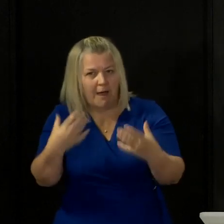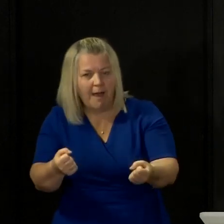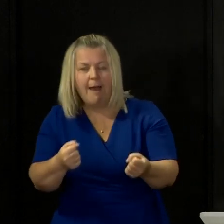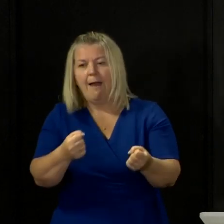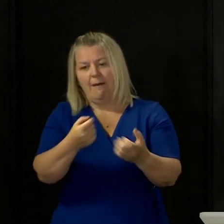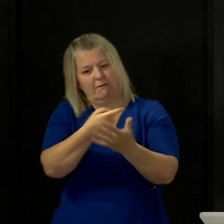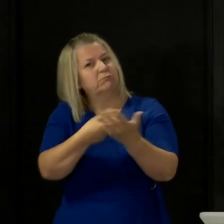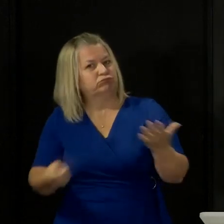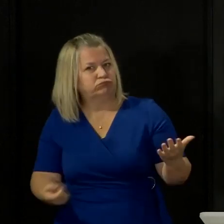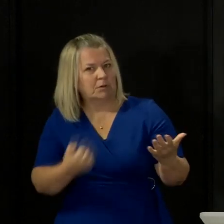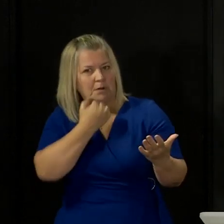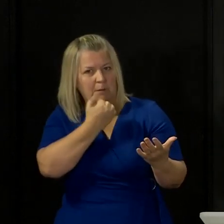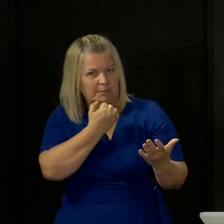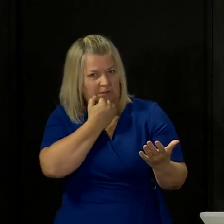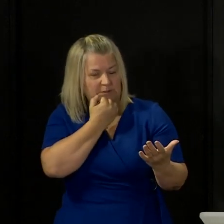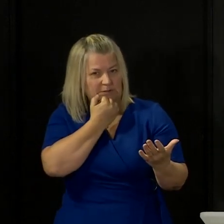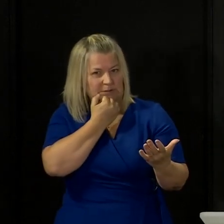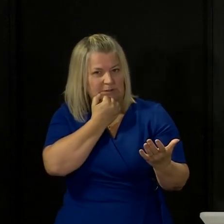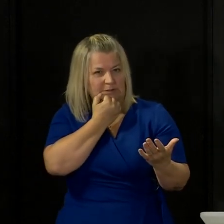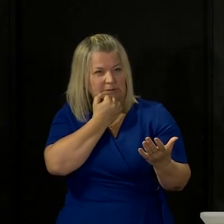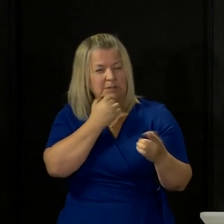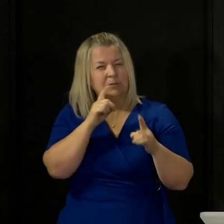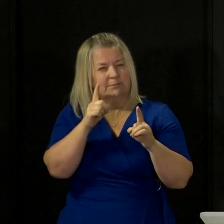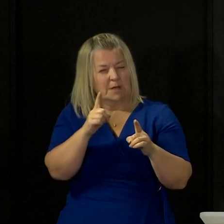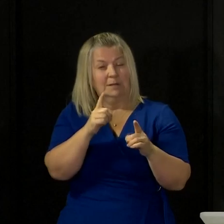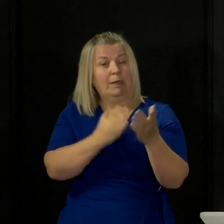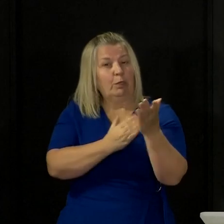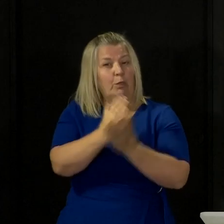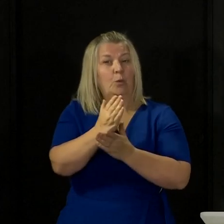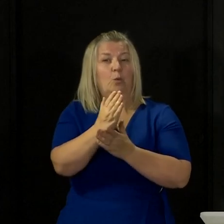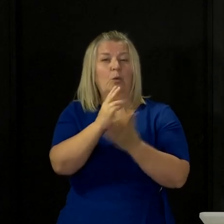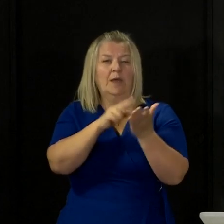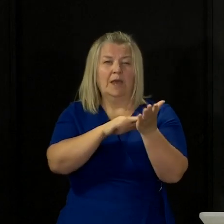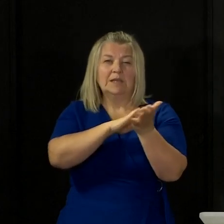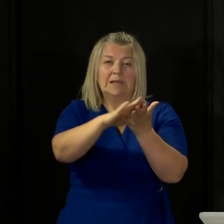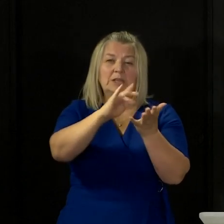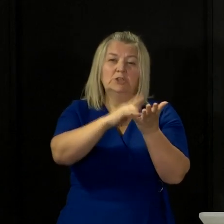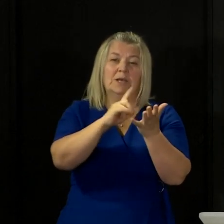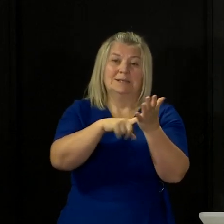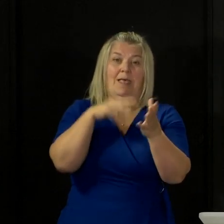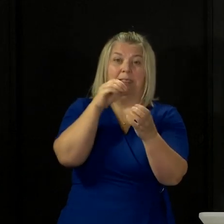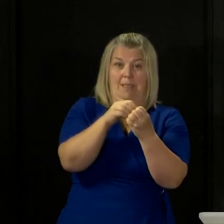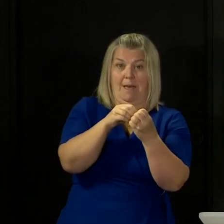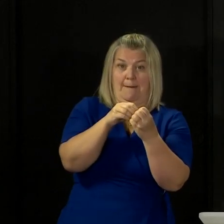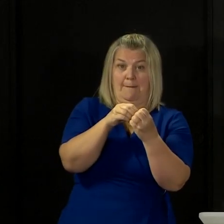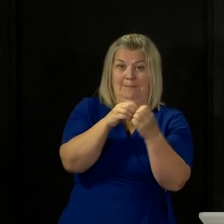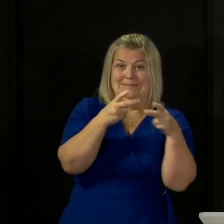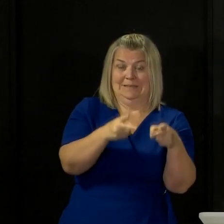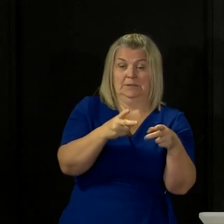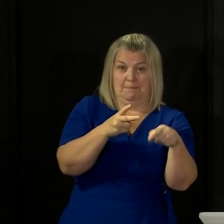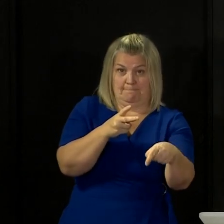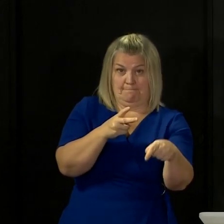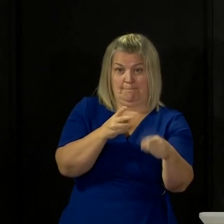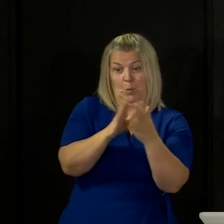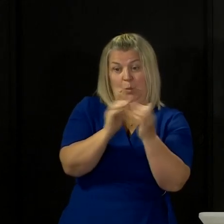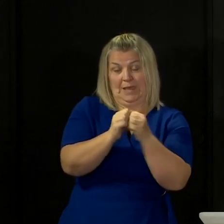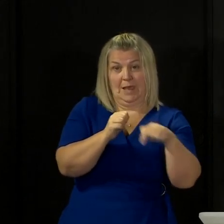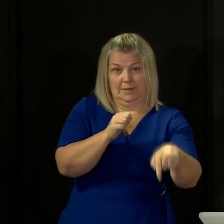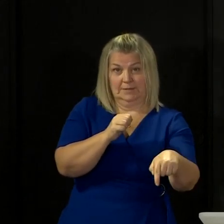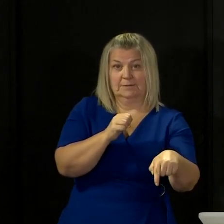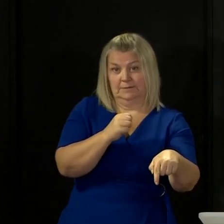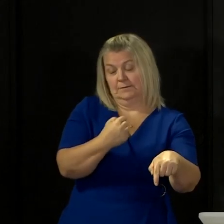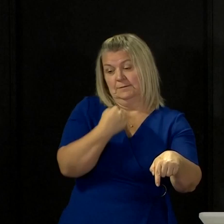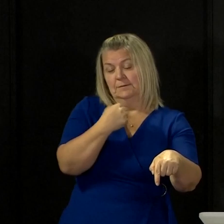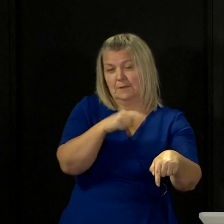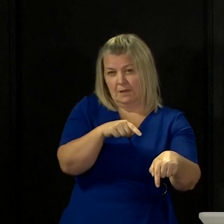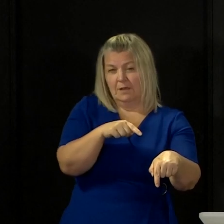positive cases that come through our NHS lab system. As we start to report, which will hopefully be